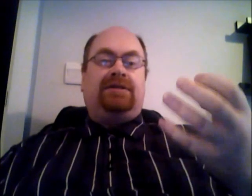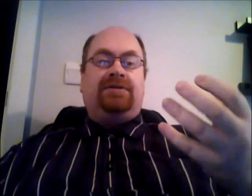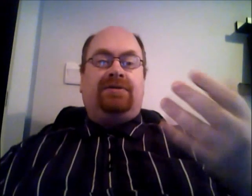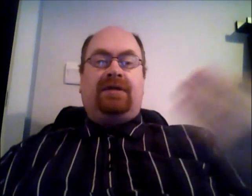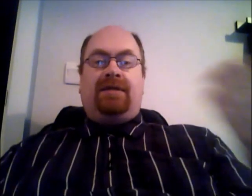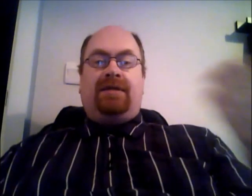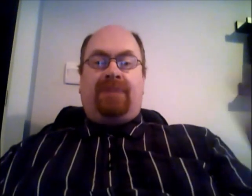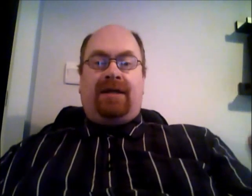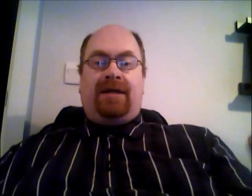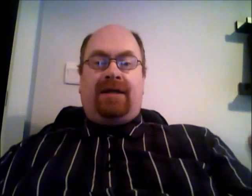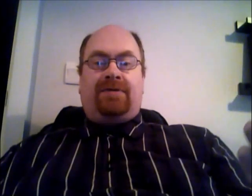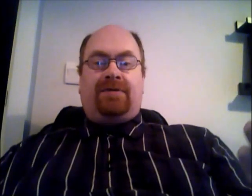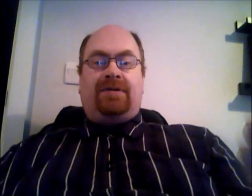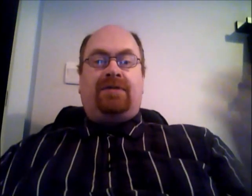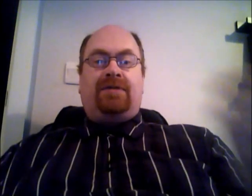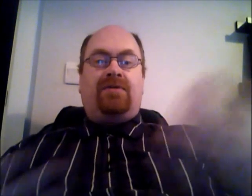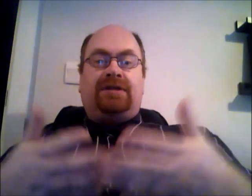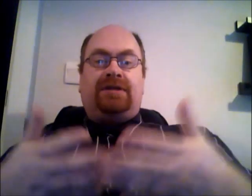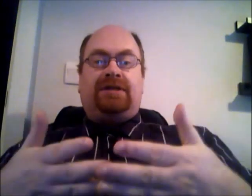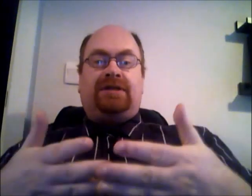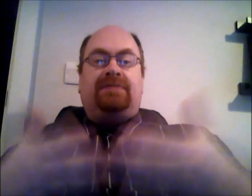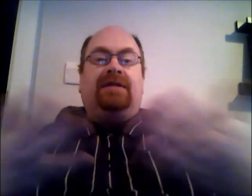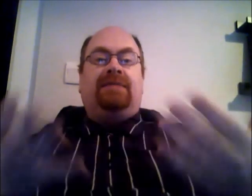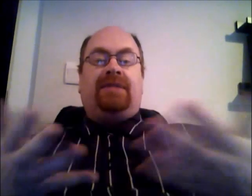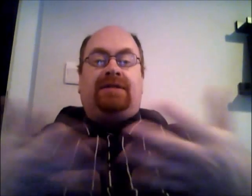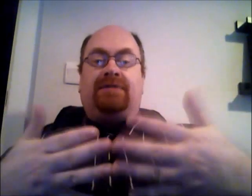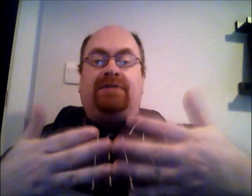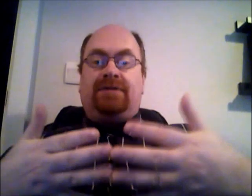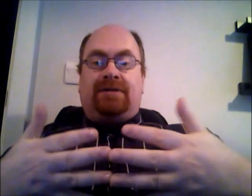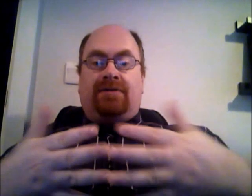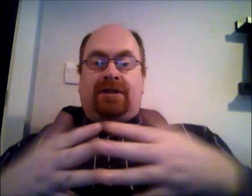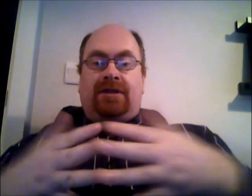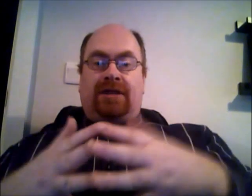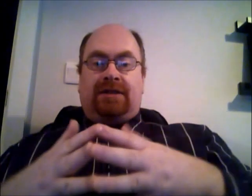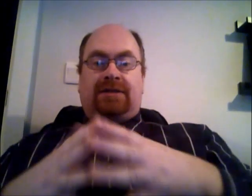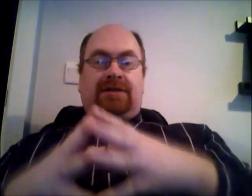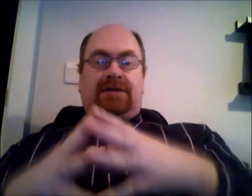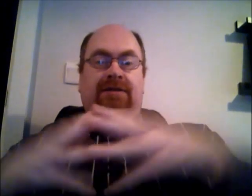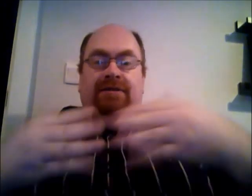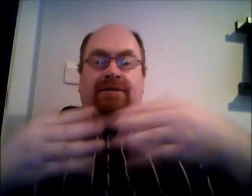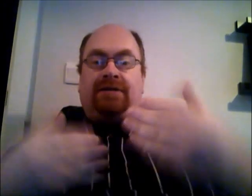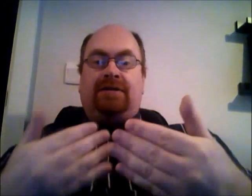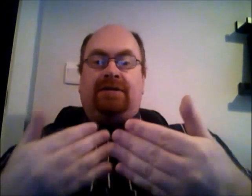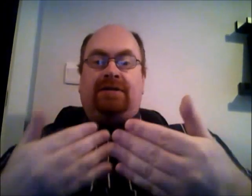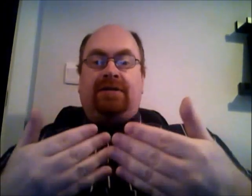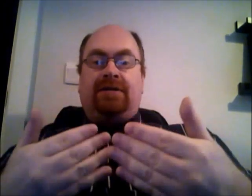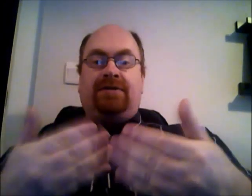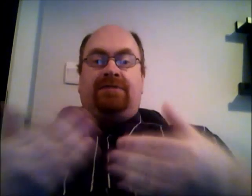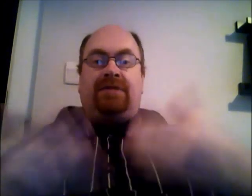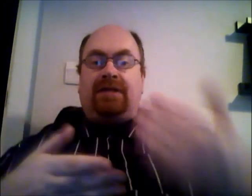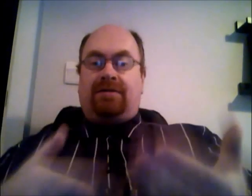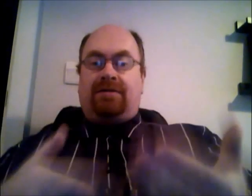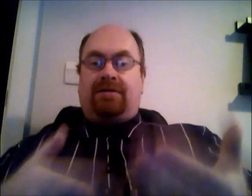pay for the water system because they're losing the water charges so they're trying so they're going to do it in another fashion